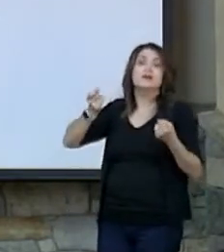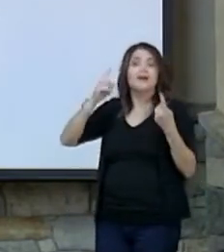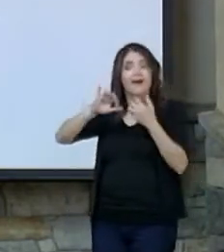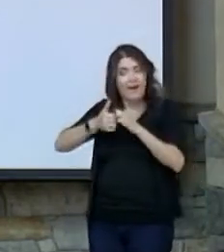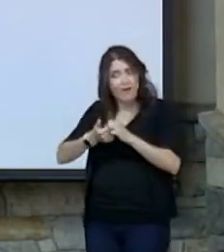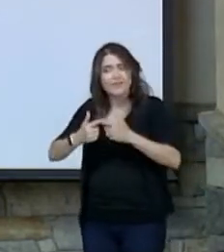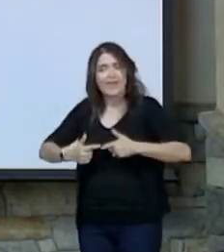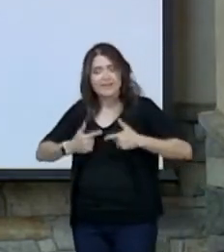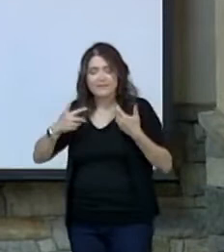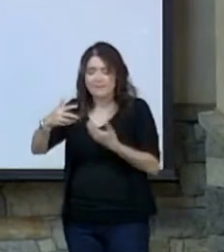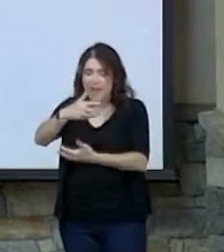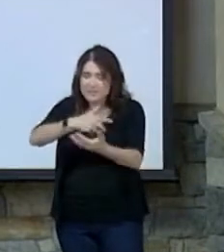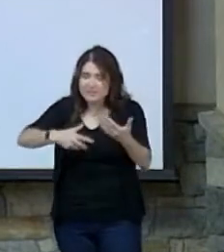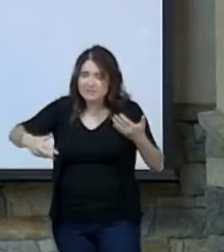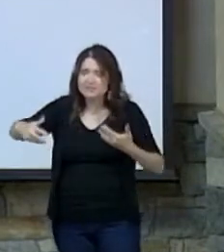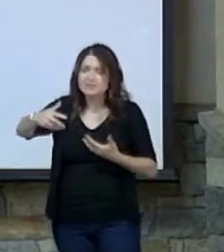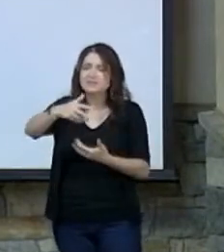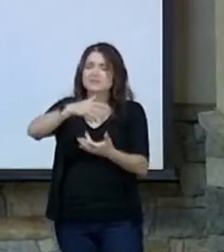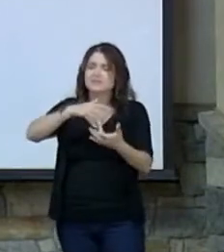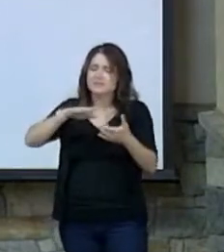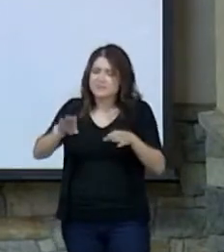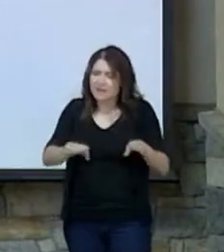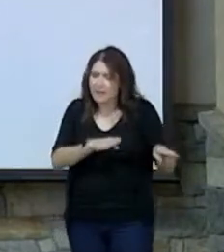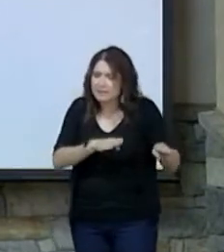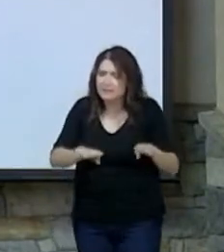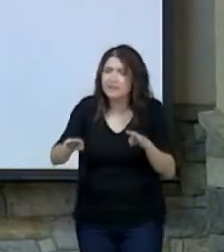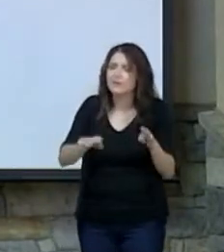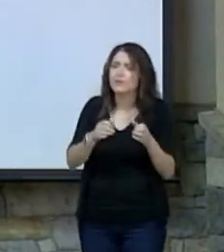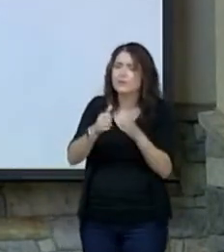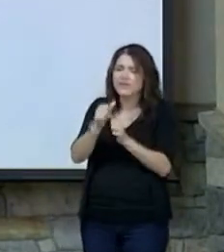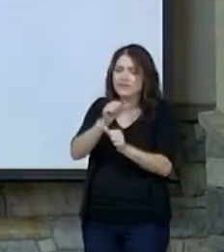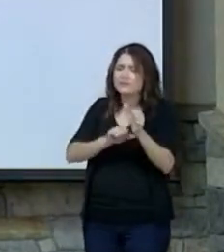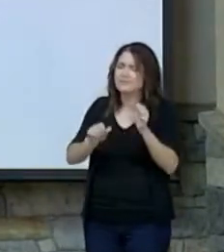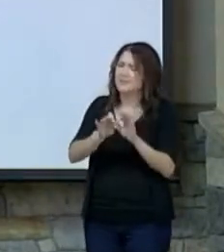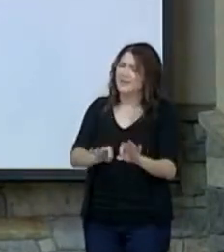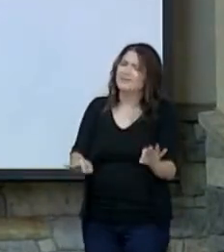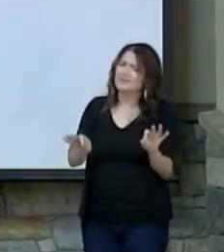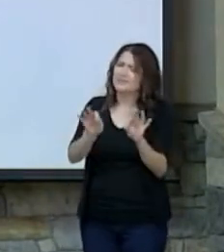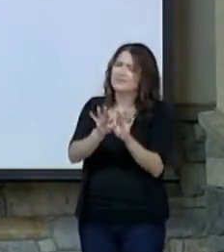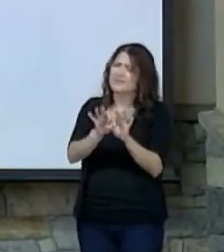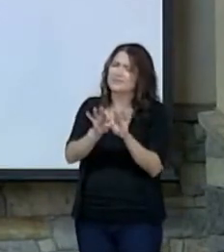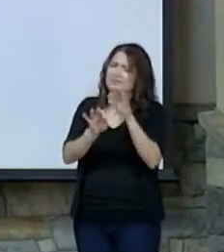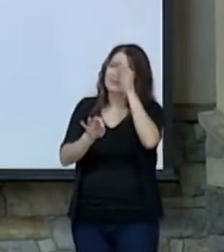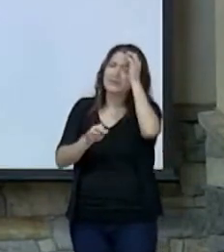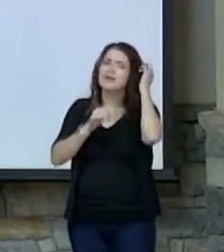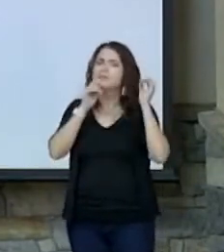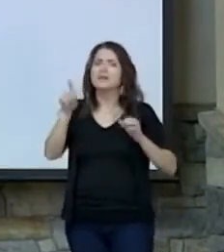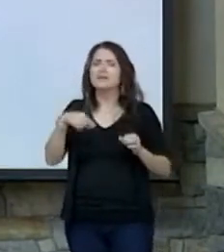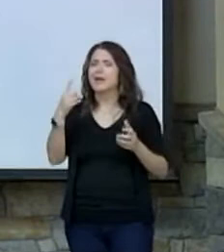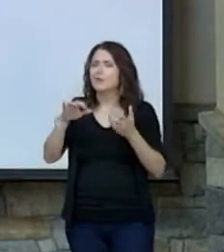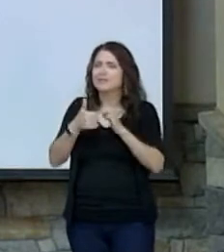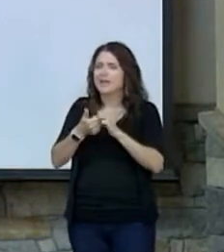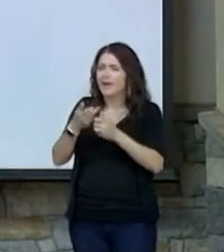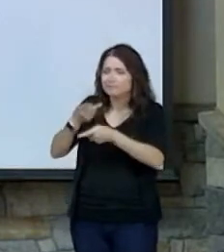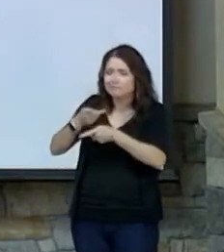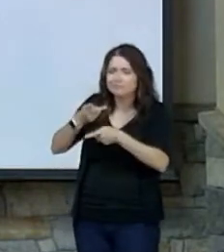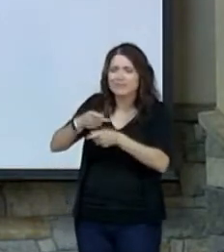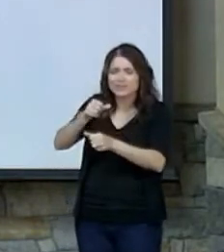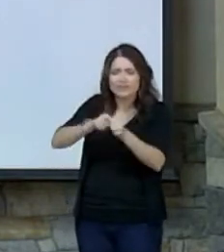amongst each other, the conduct that they had with each other mattered. But it wasn't just how they treated each other.